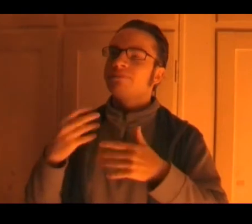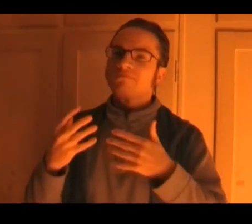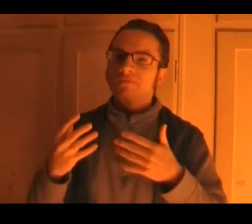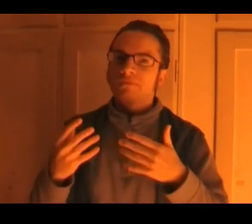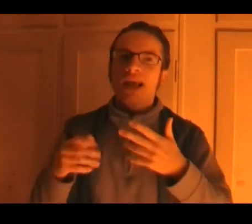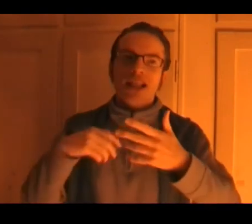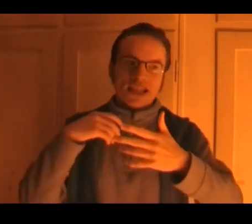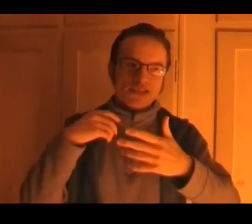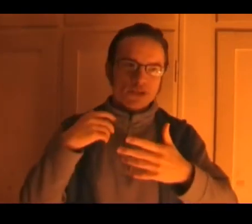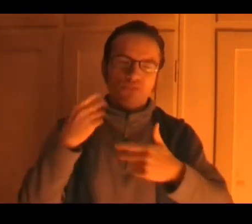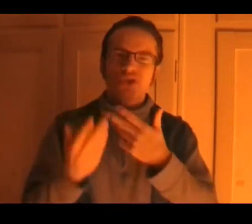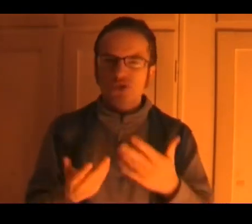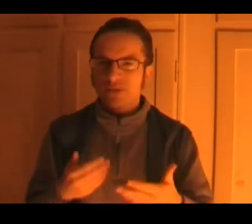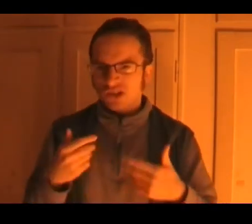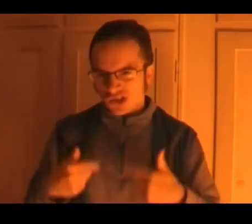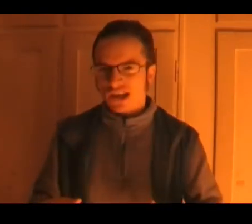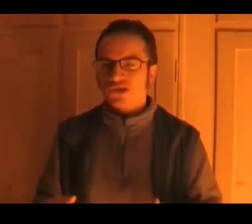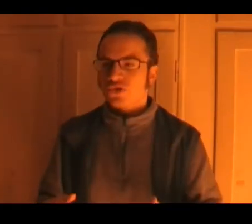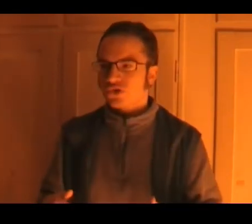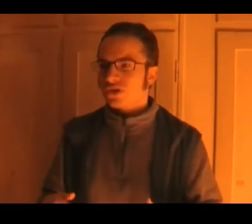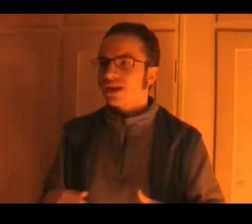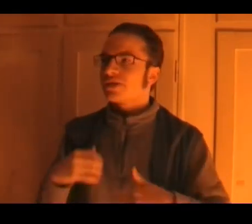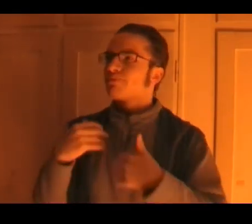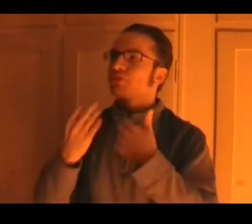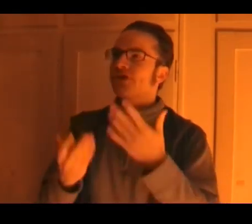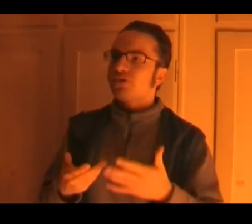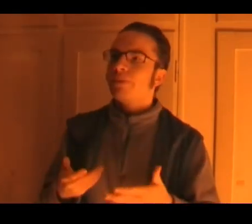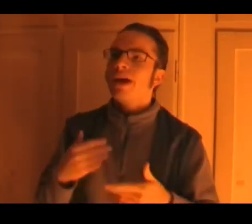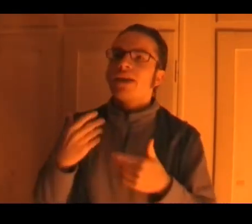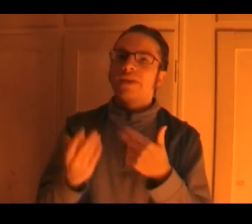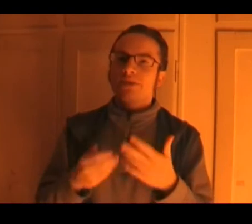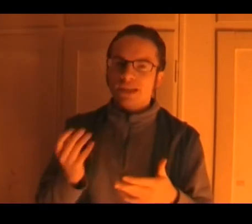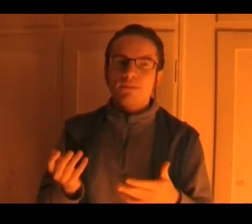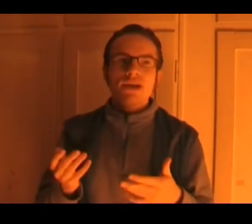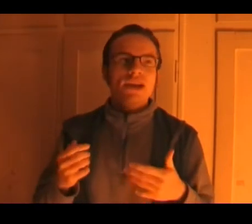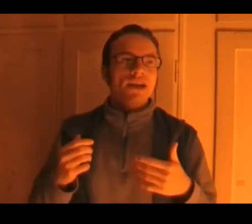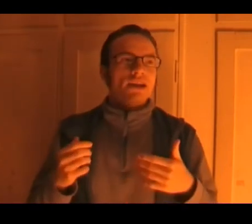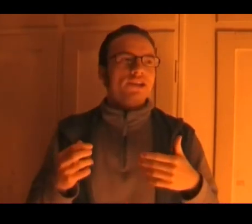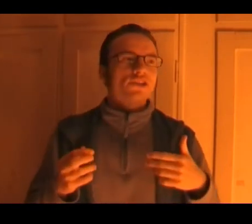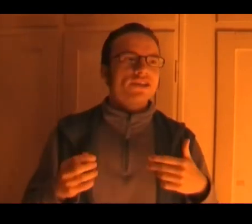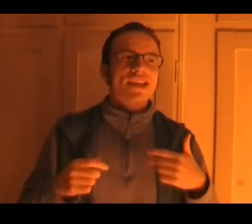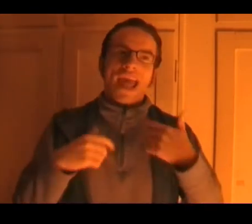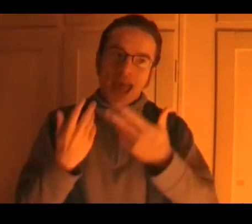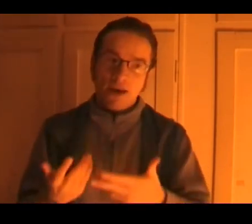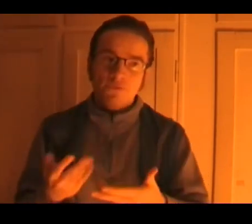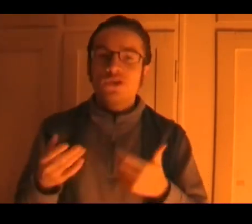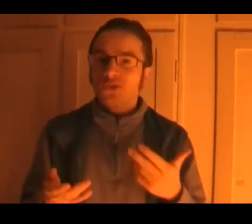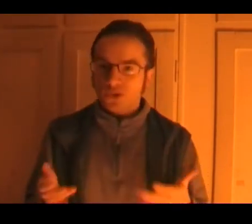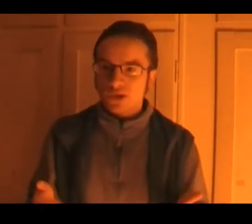let's just presume that she changes her shirt let's presume that the demon doesn't have to do the creepy